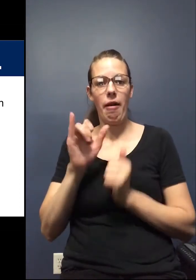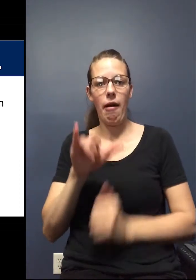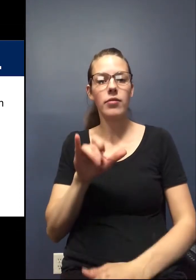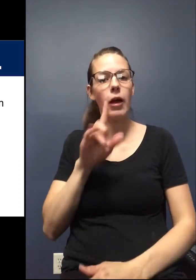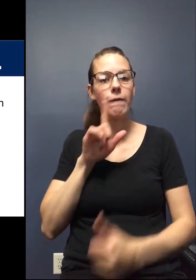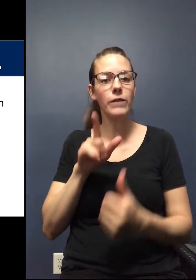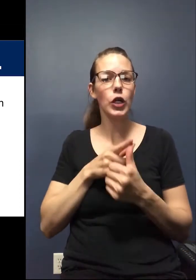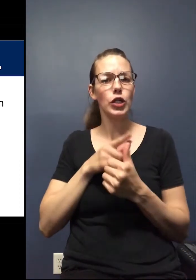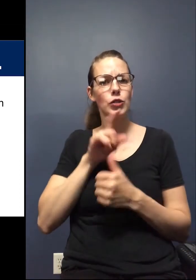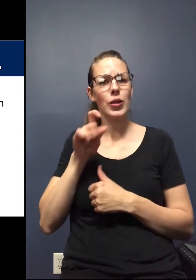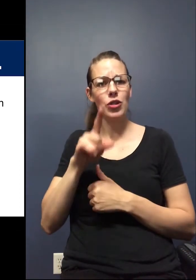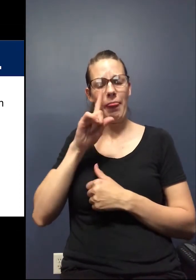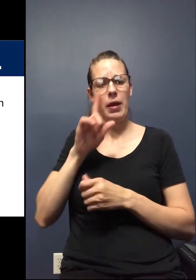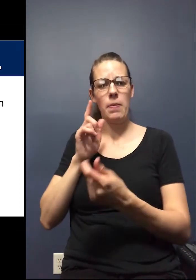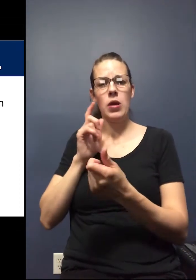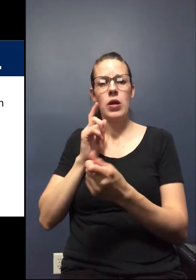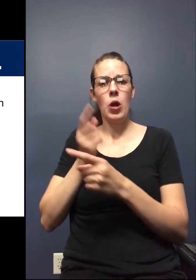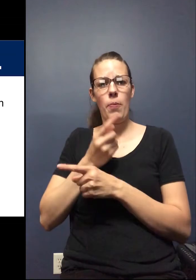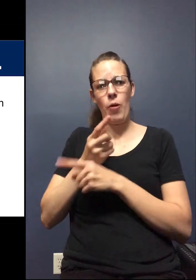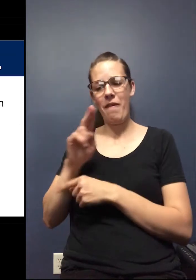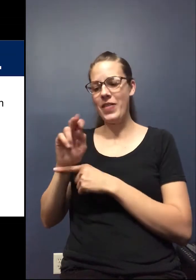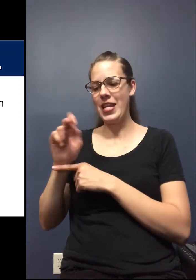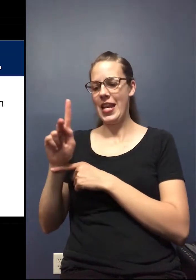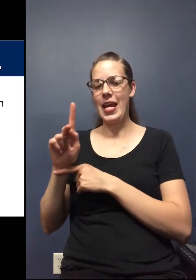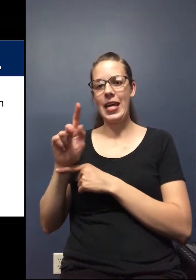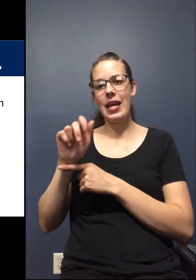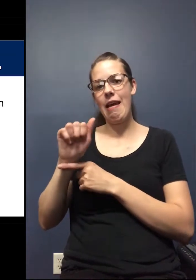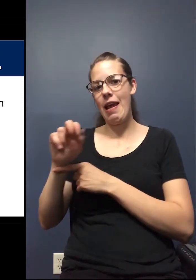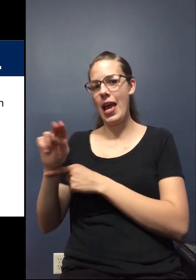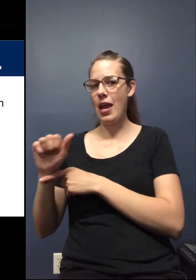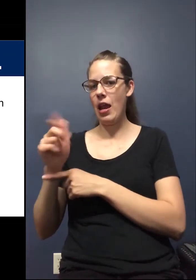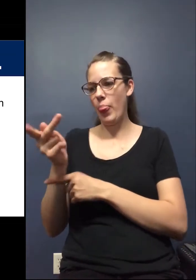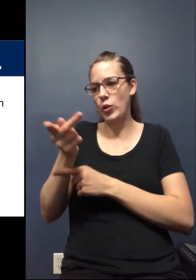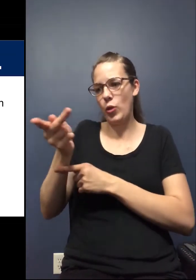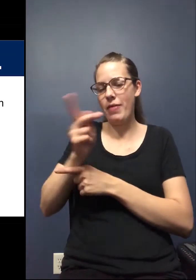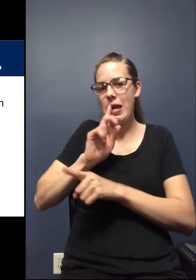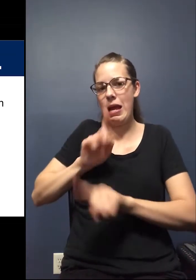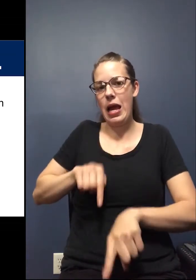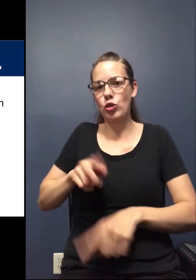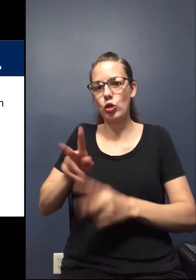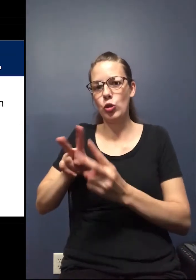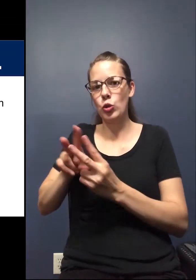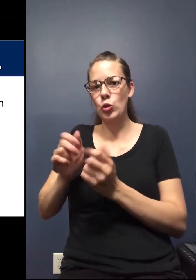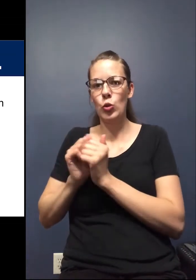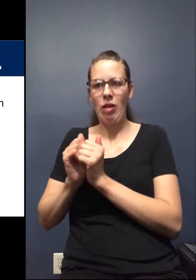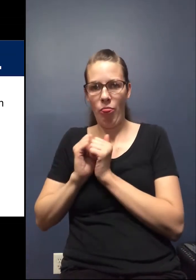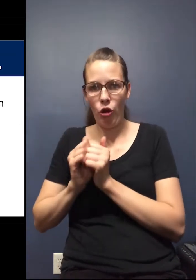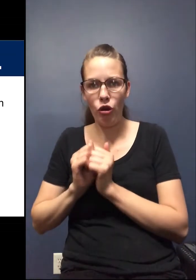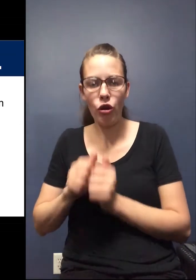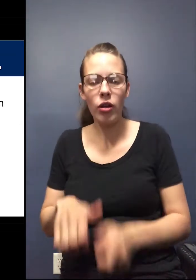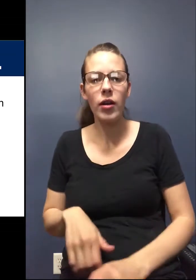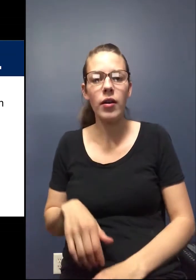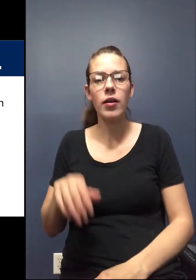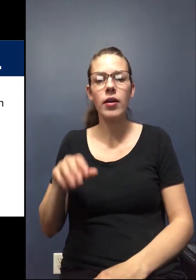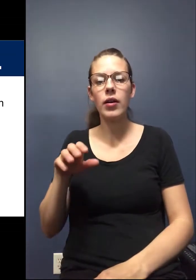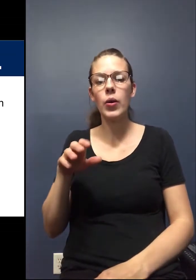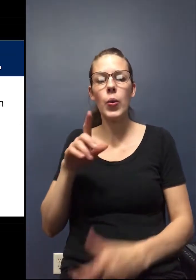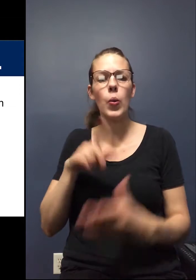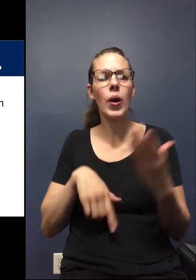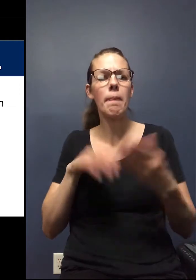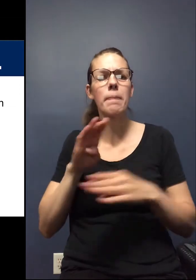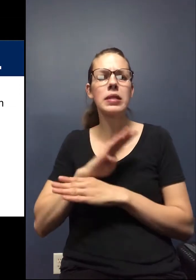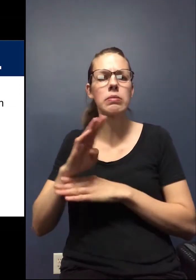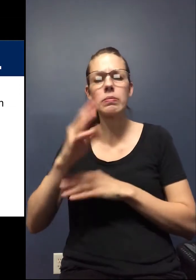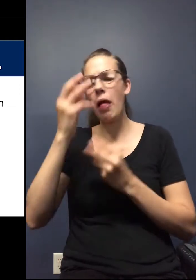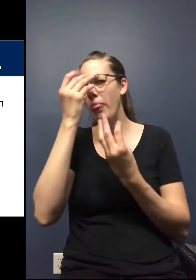question, I think, would be most appropriate for Nick and Anna to answer jointly, if they may. And it's, what